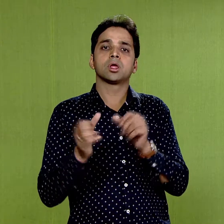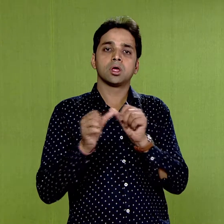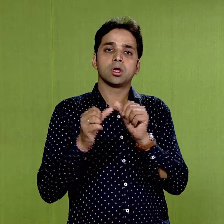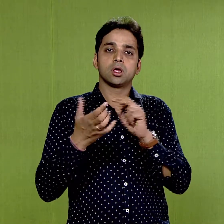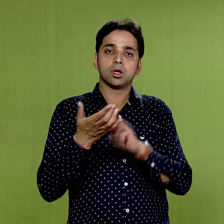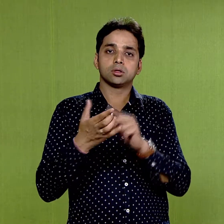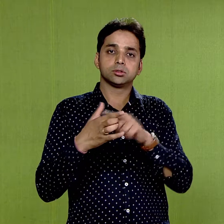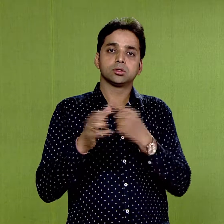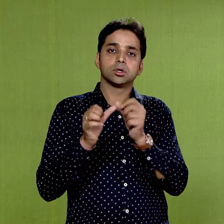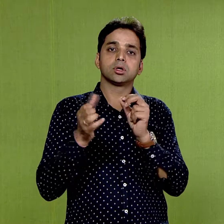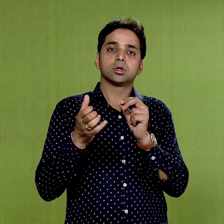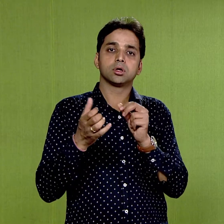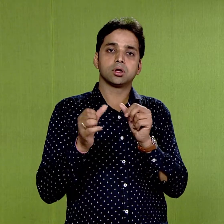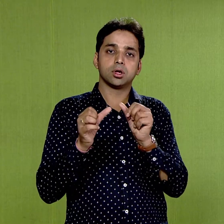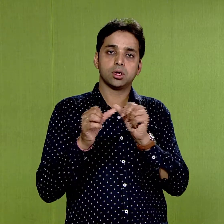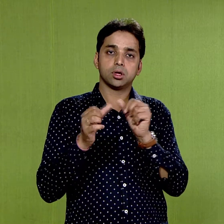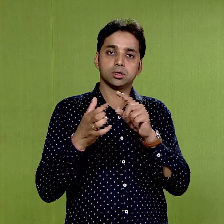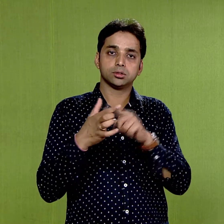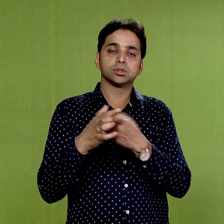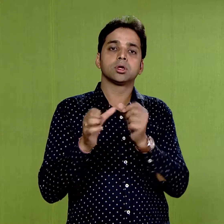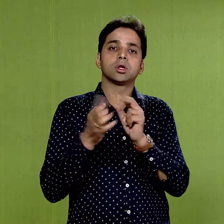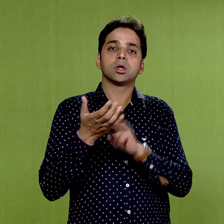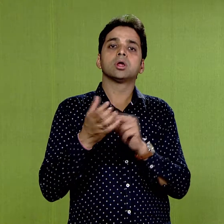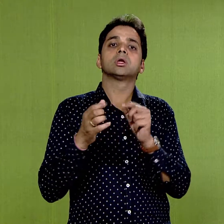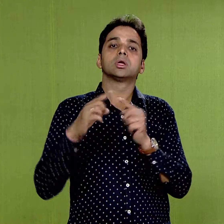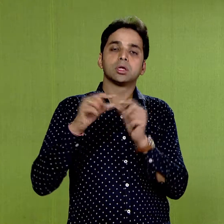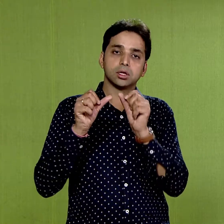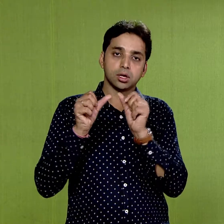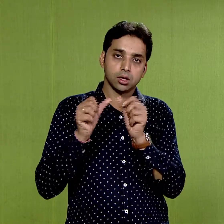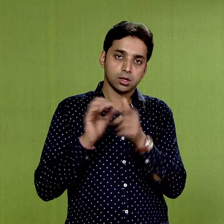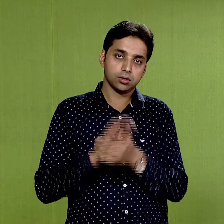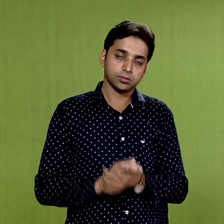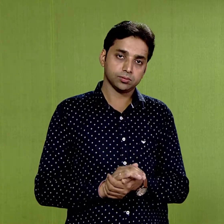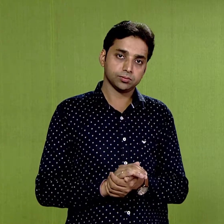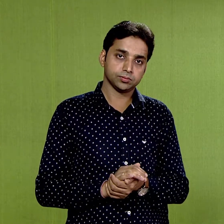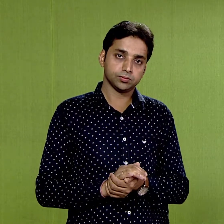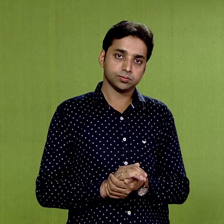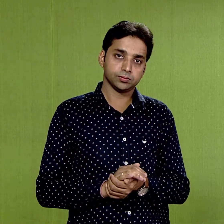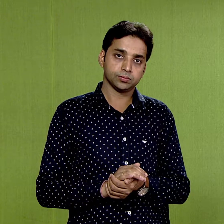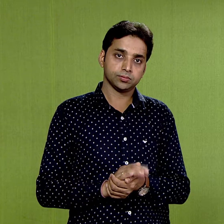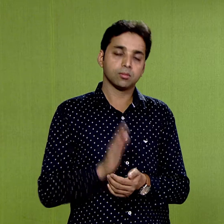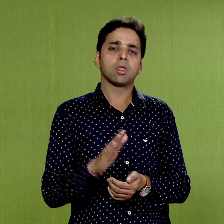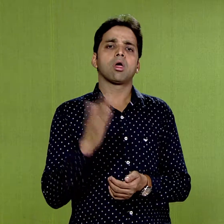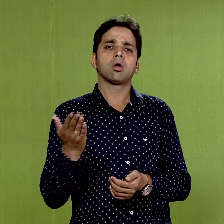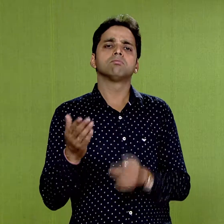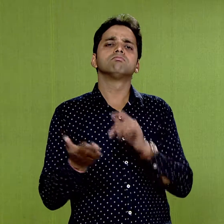and the third place